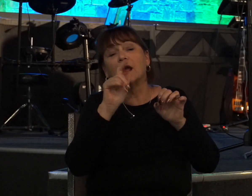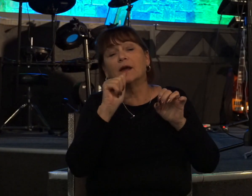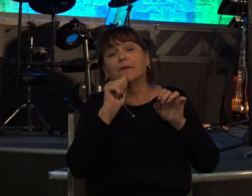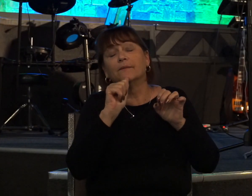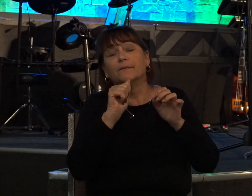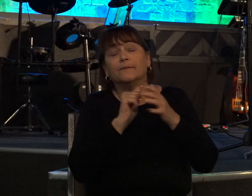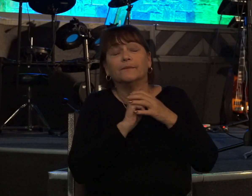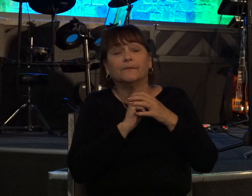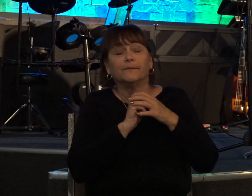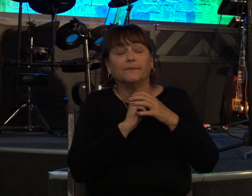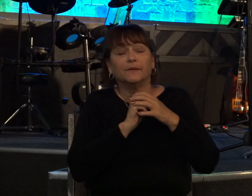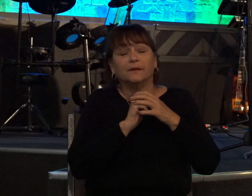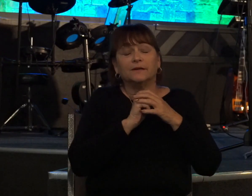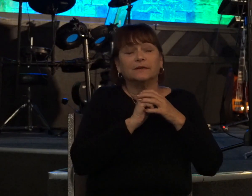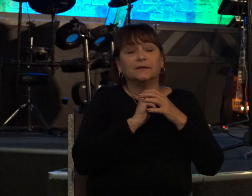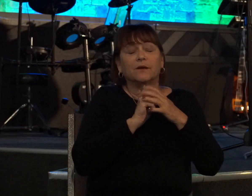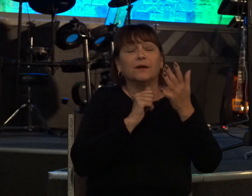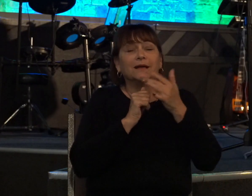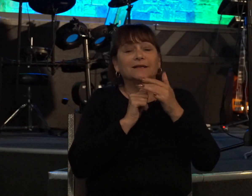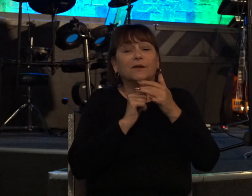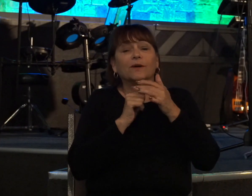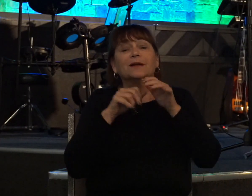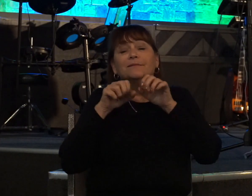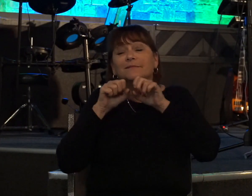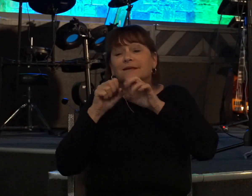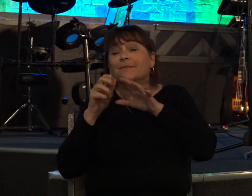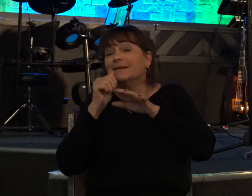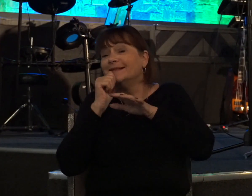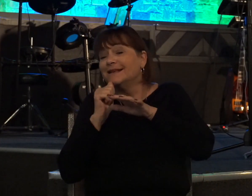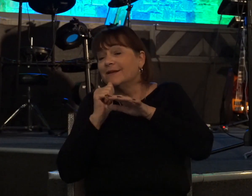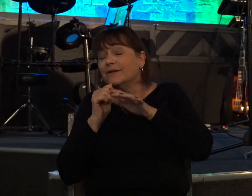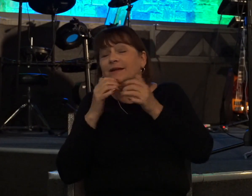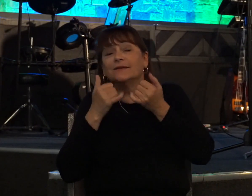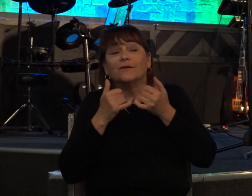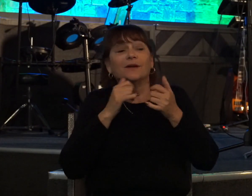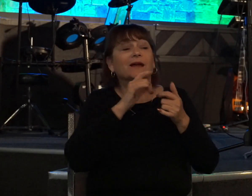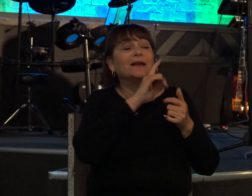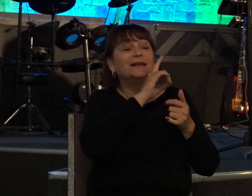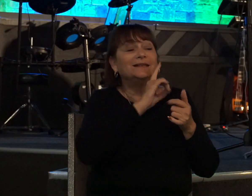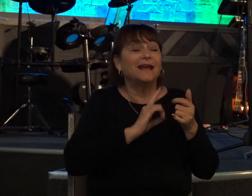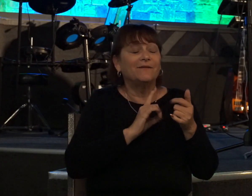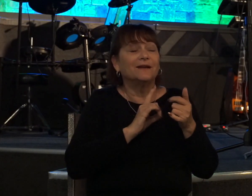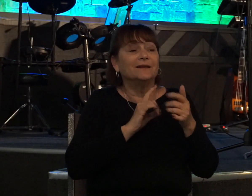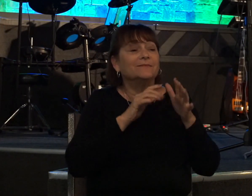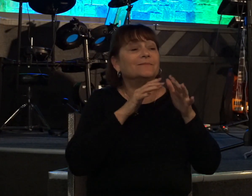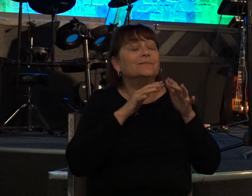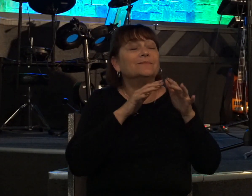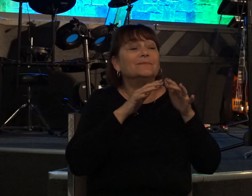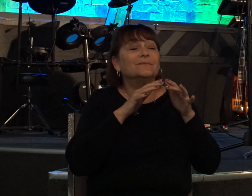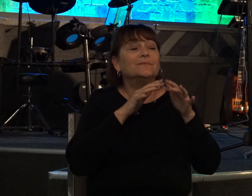uriah's wife and slept with her secretly and so the lord's going to take david's wives and someone will sleep with them openly